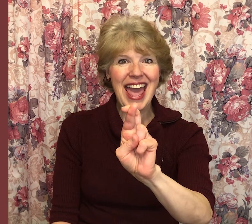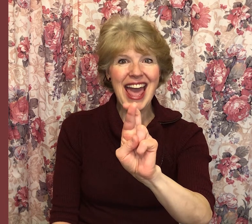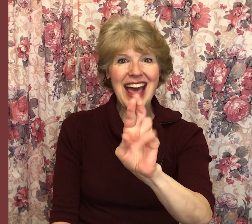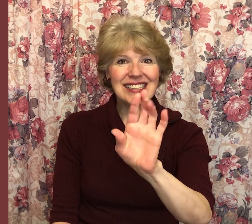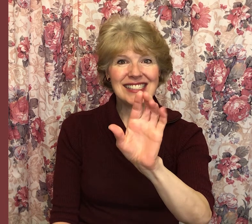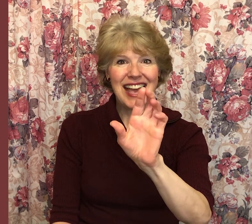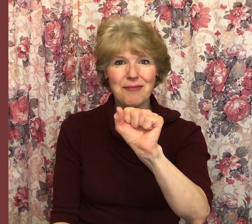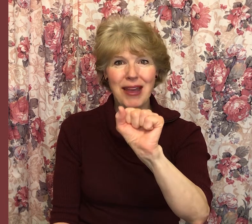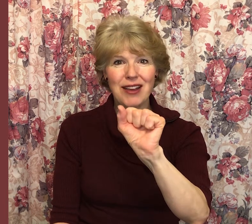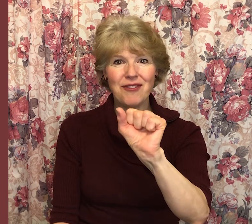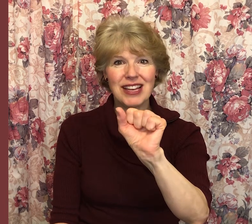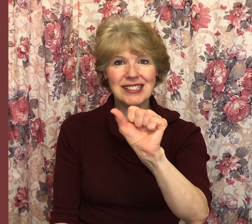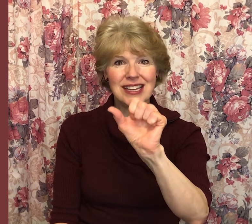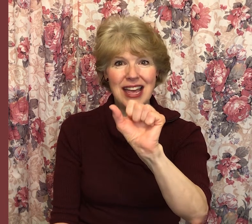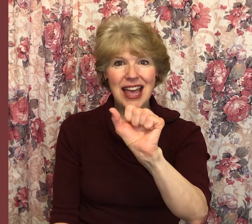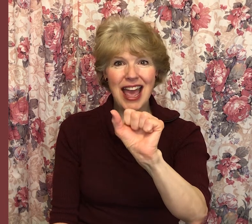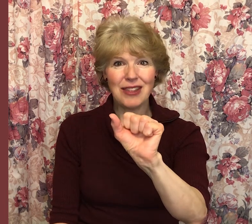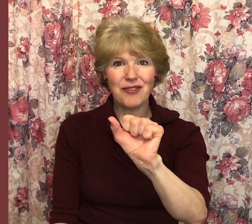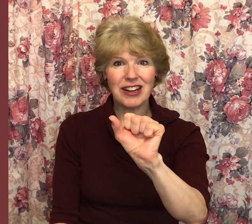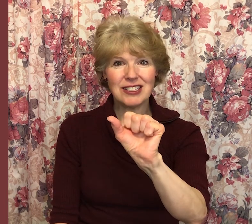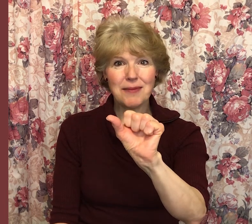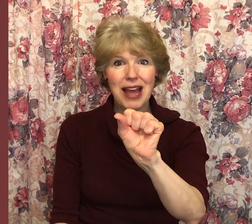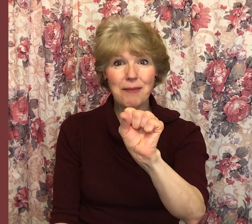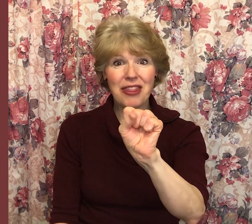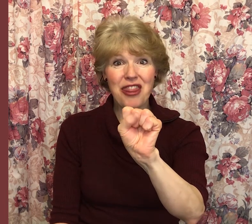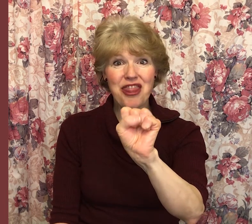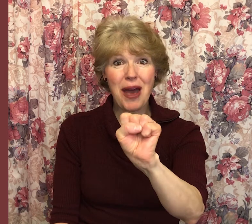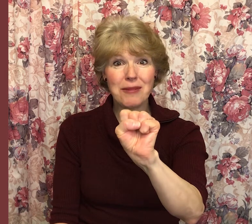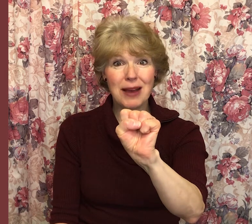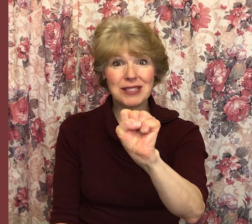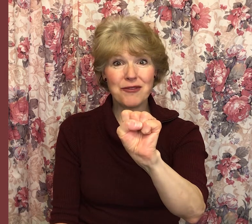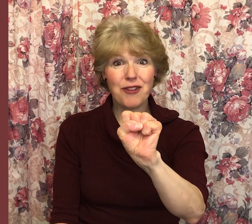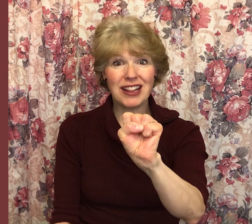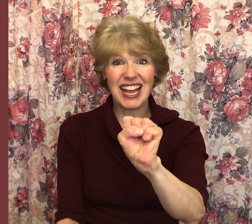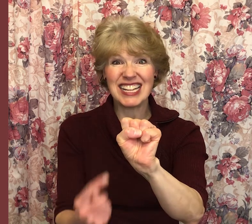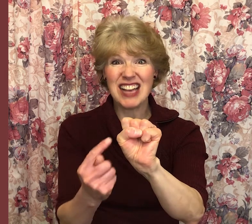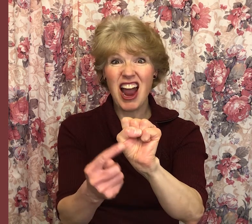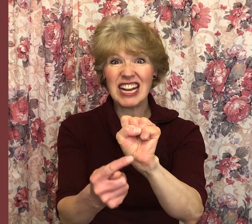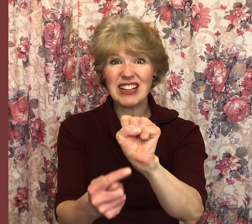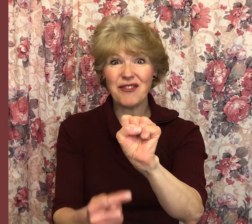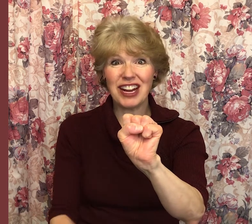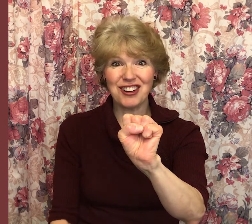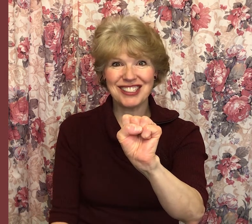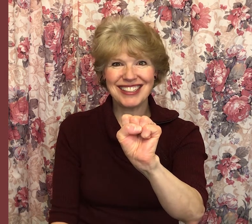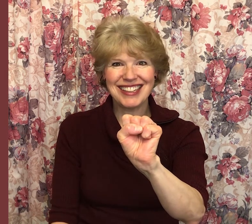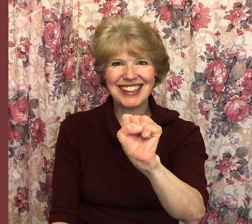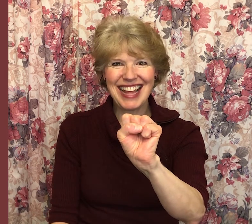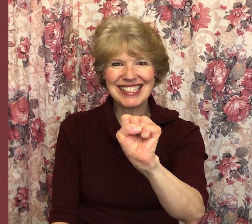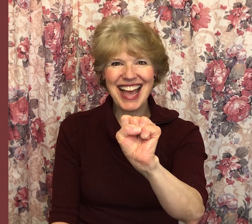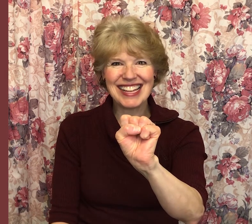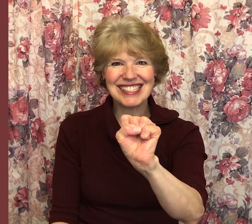S make a fist, and the fingers come down, but the thumb comes in front like it's hiding the fingers. That's S.